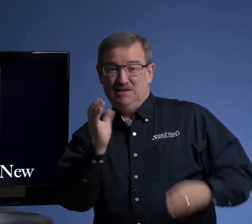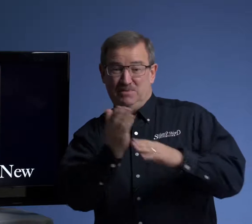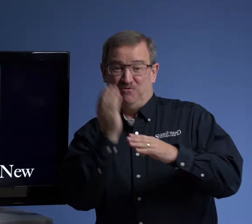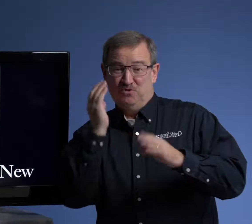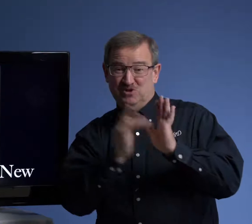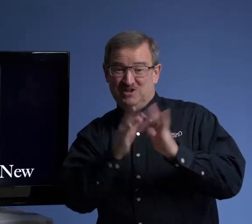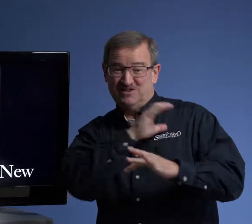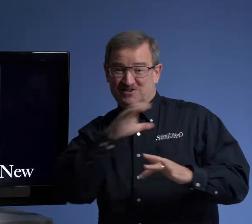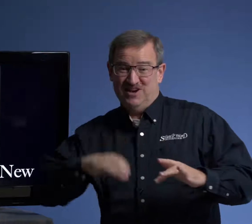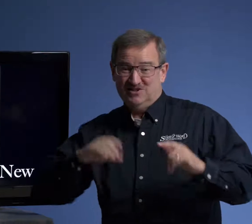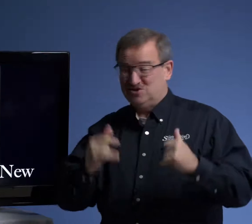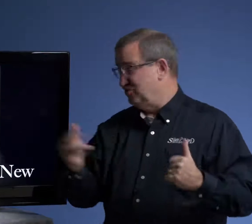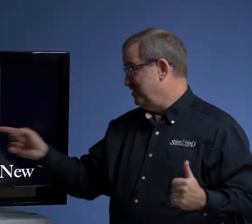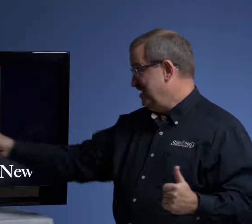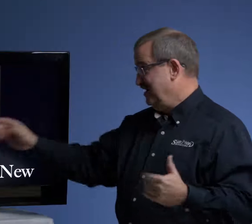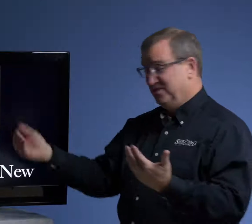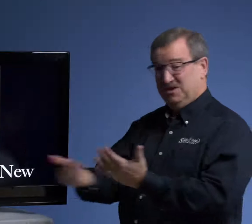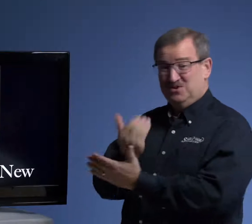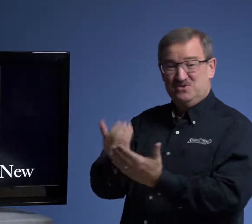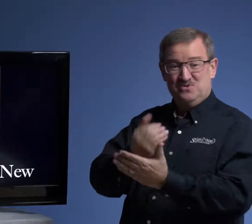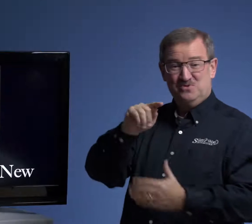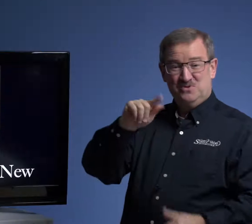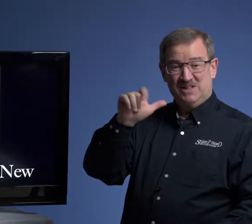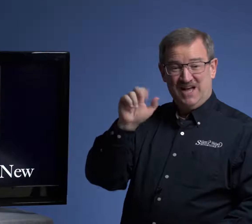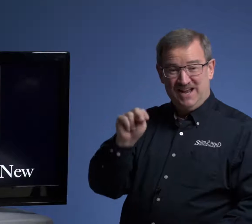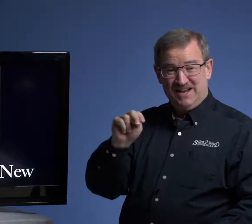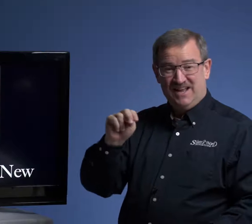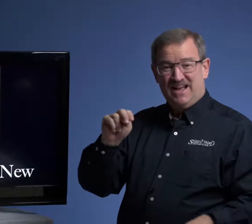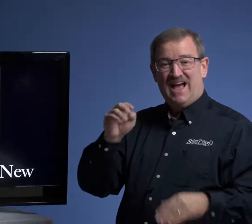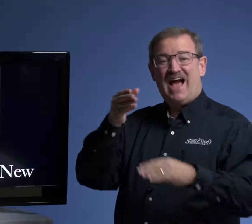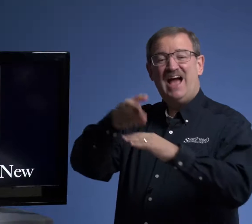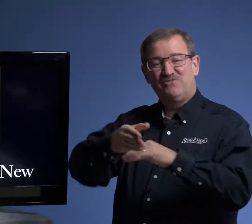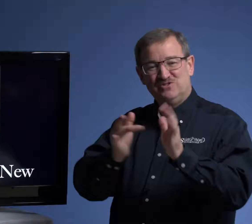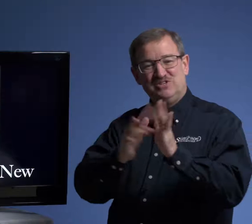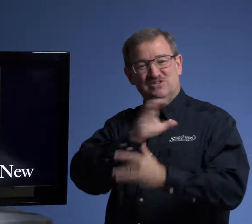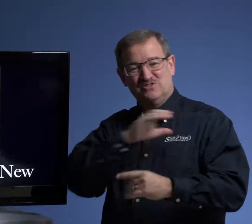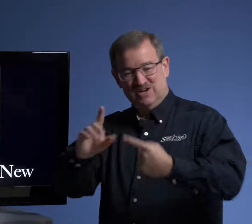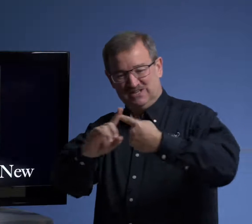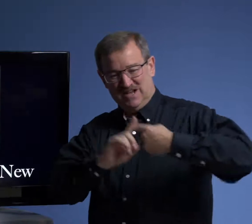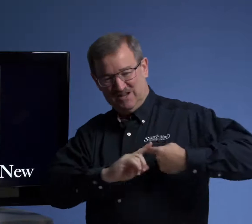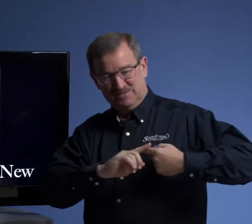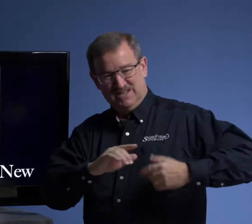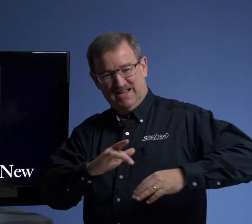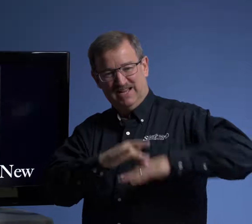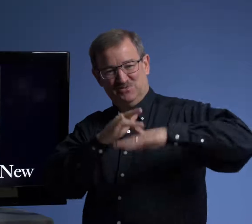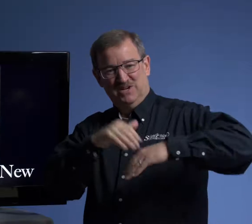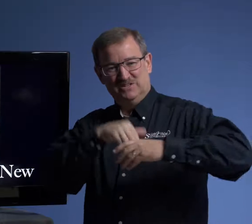before Jesus Christ to the new Glenn after Jesus Christ comes and dwells